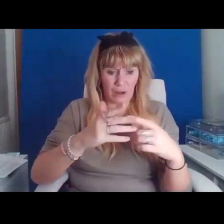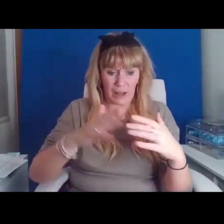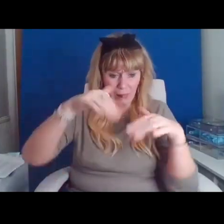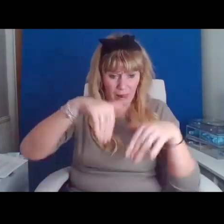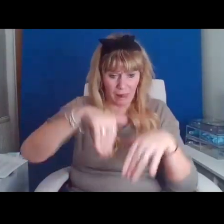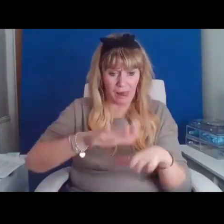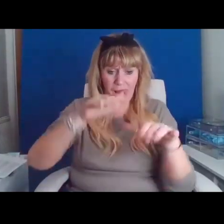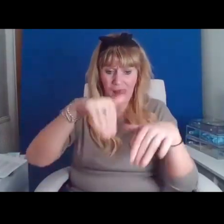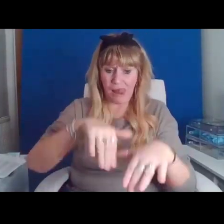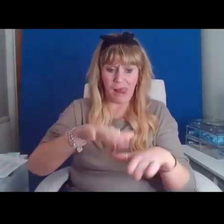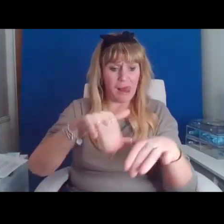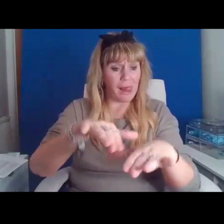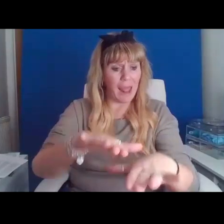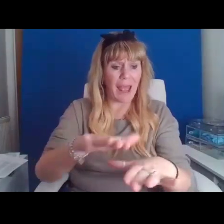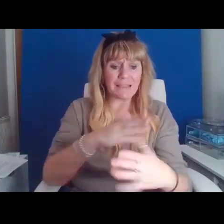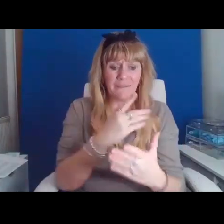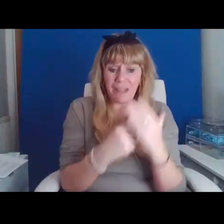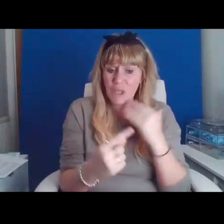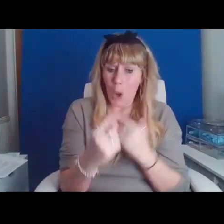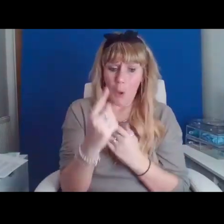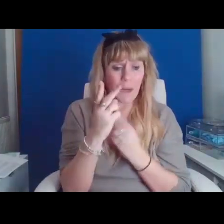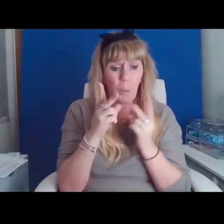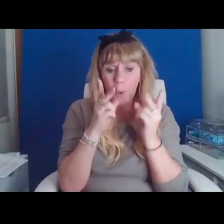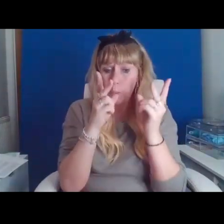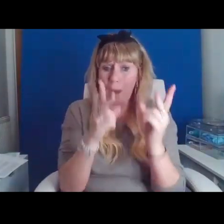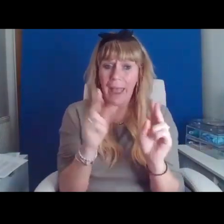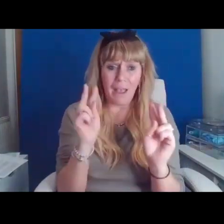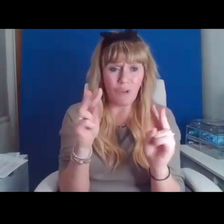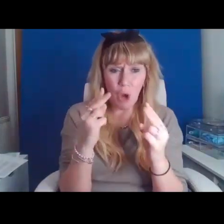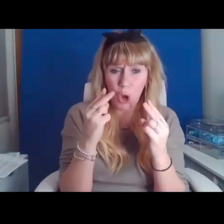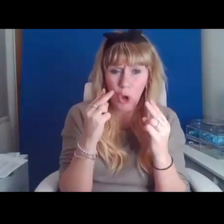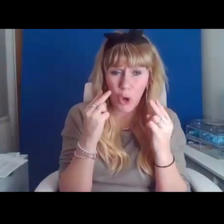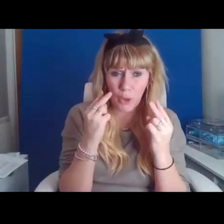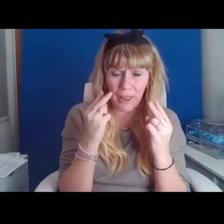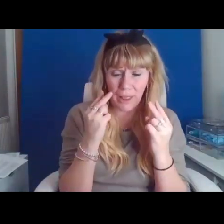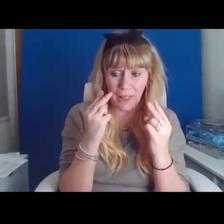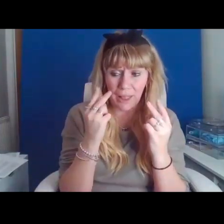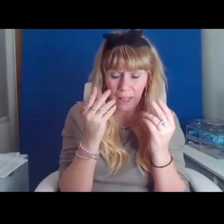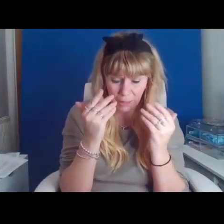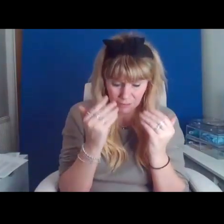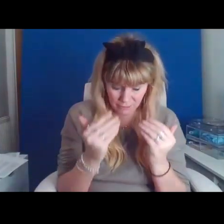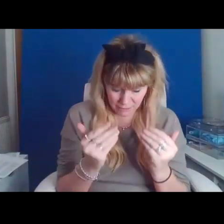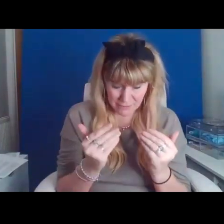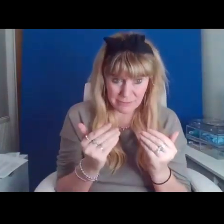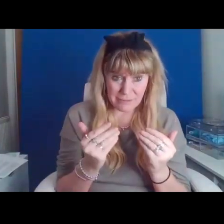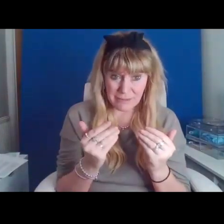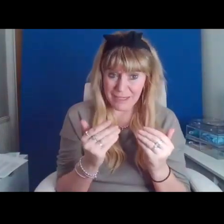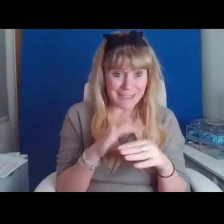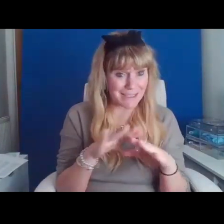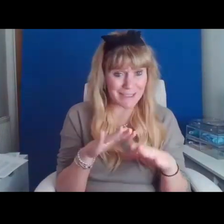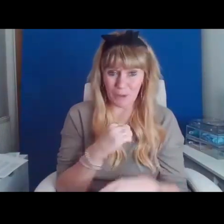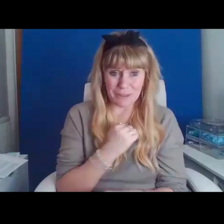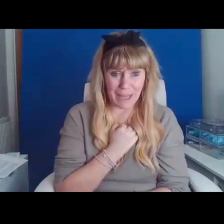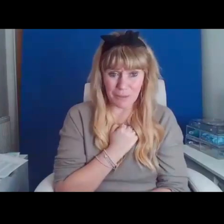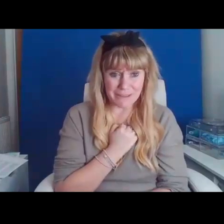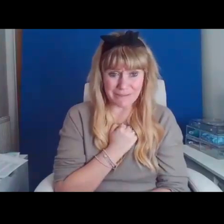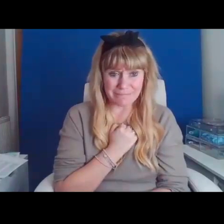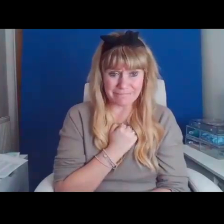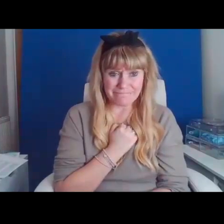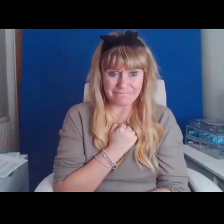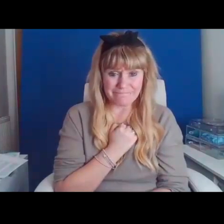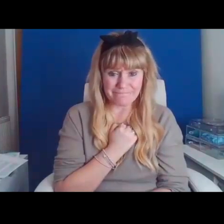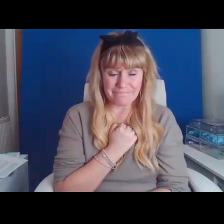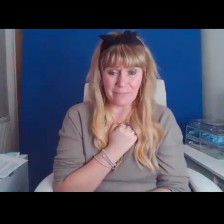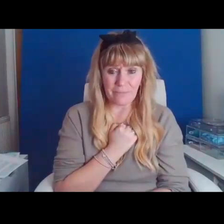monolith, as if there is only one way of looking at things and it isn't ours. I'm looking